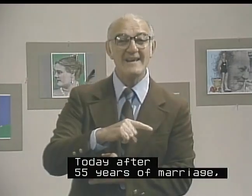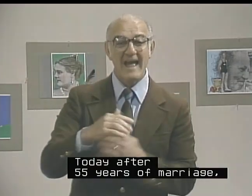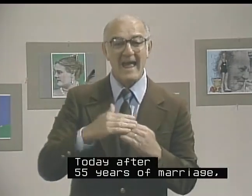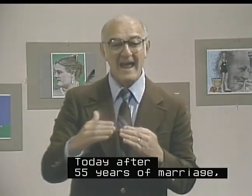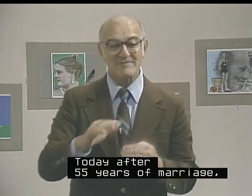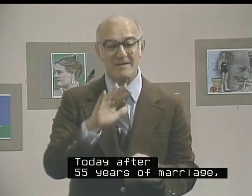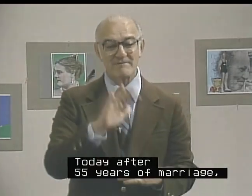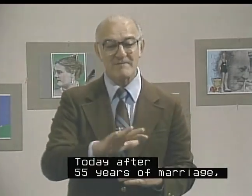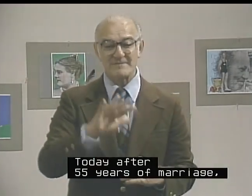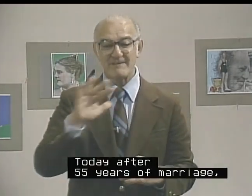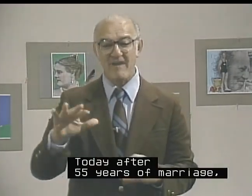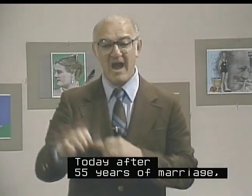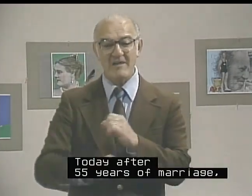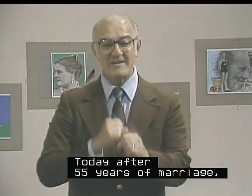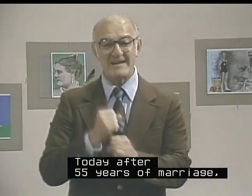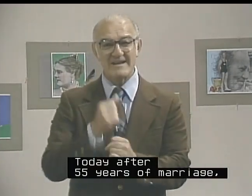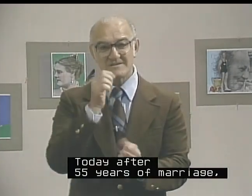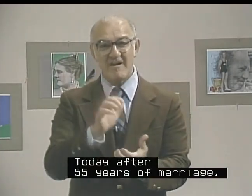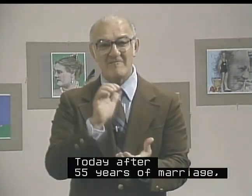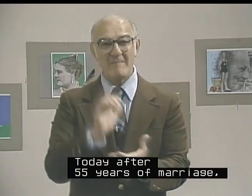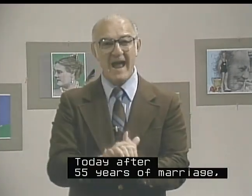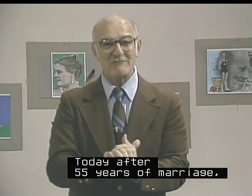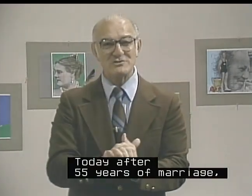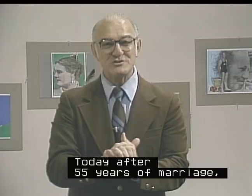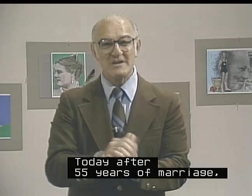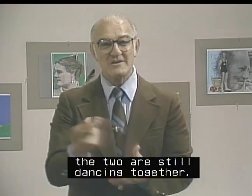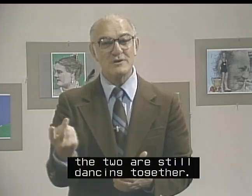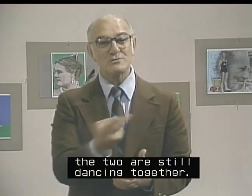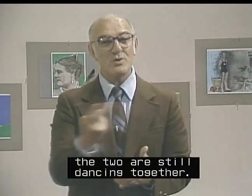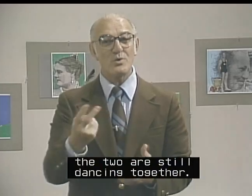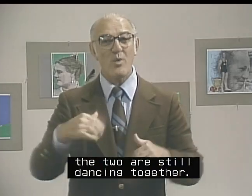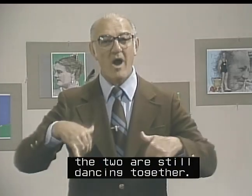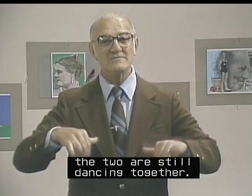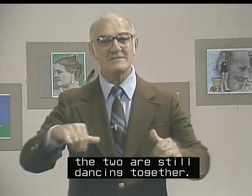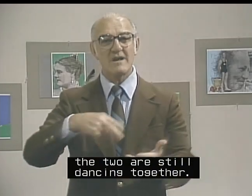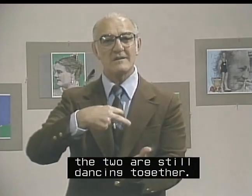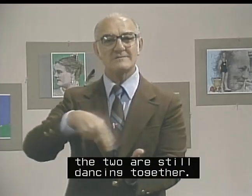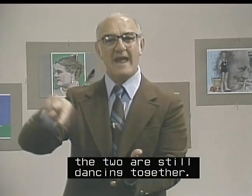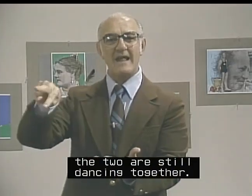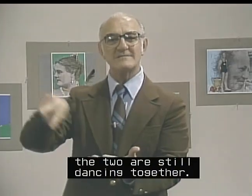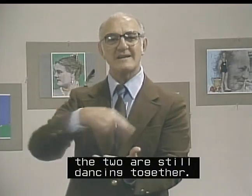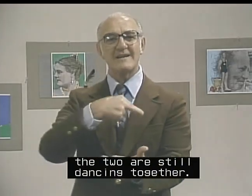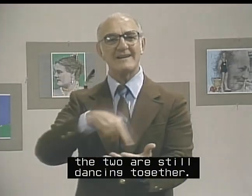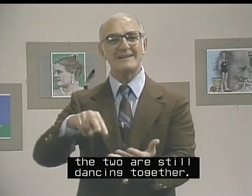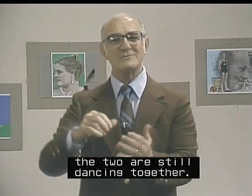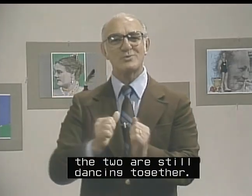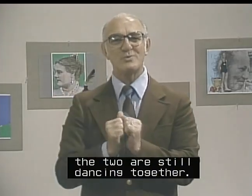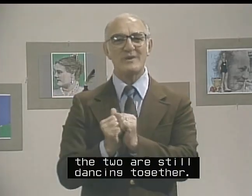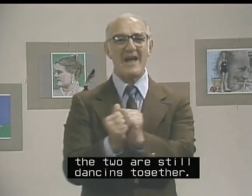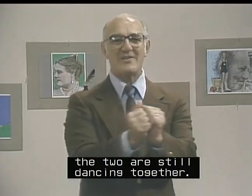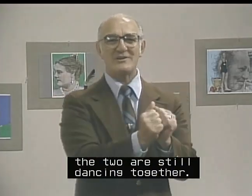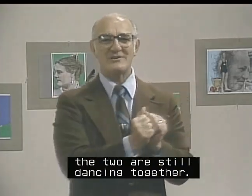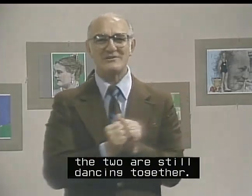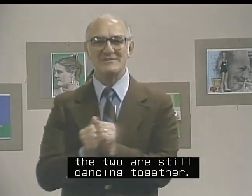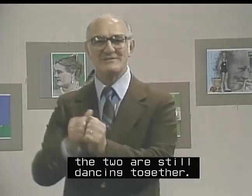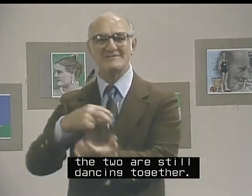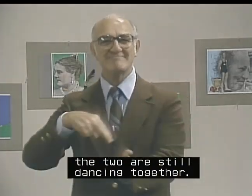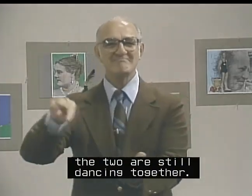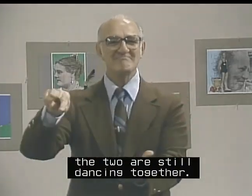after 55 years of marriage, the two are still dancing together. Let's